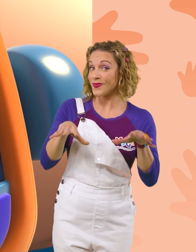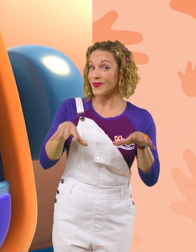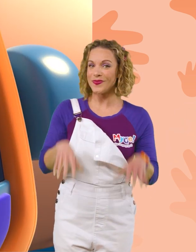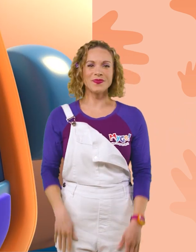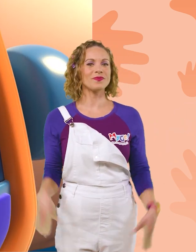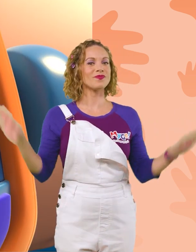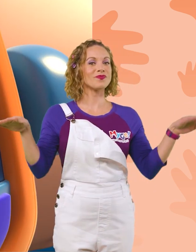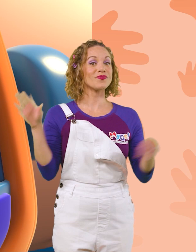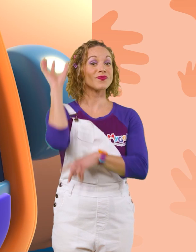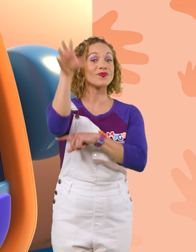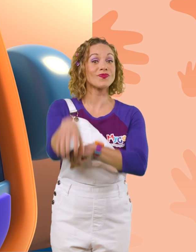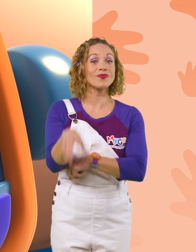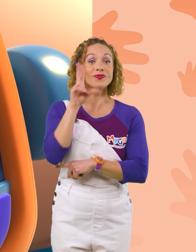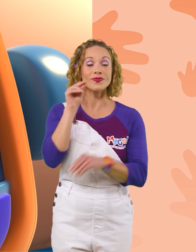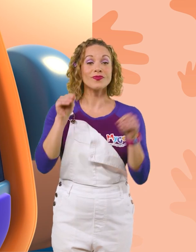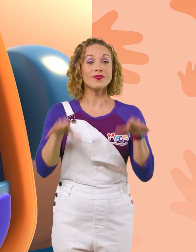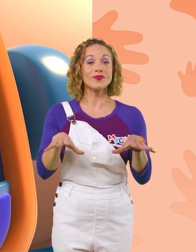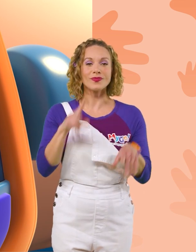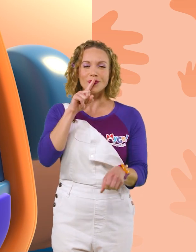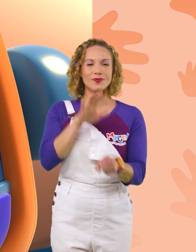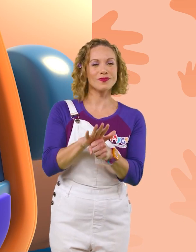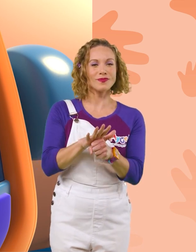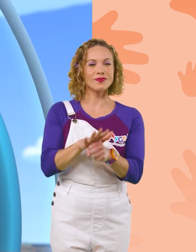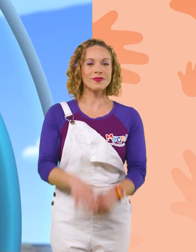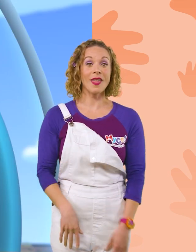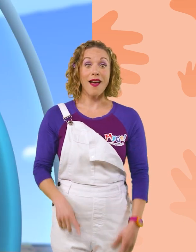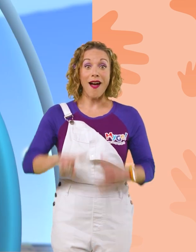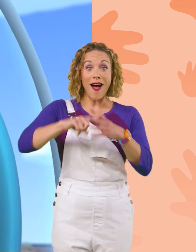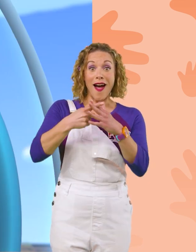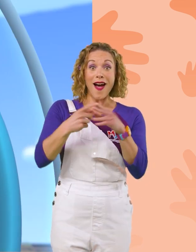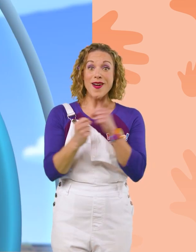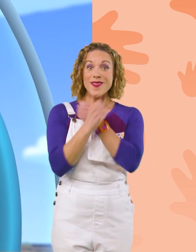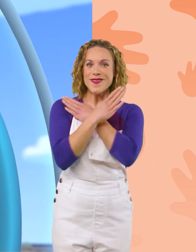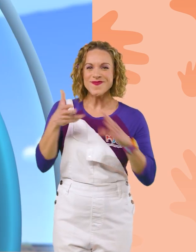Wings, excavator arm, duck feet, confirmed! Activate Blippi Station!